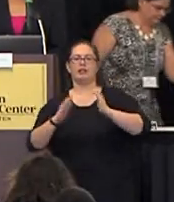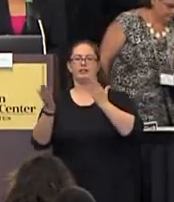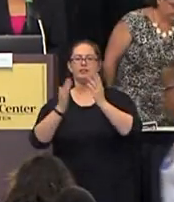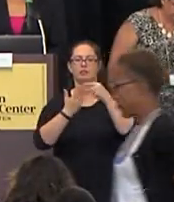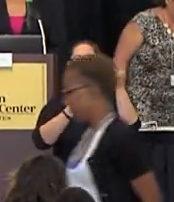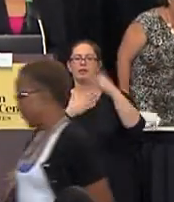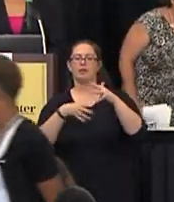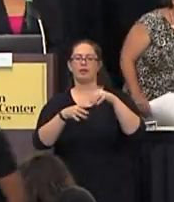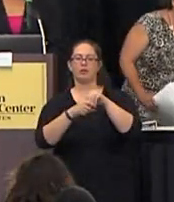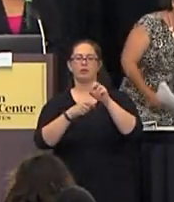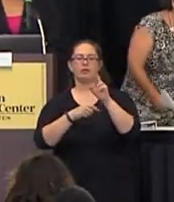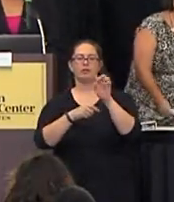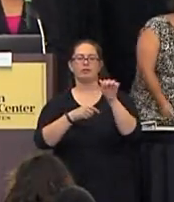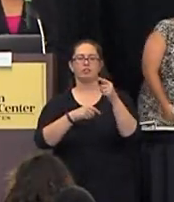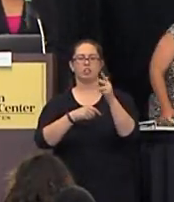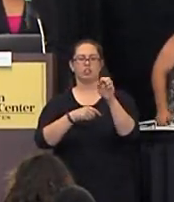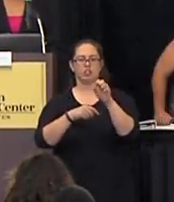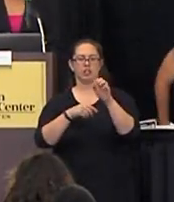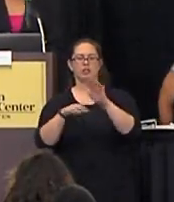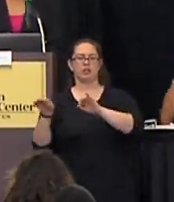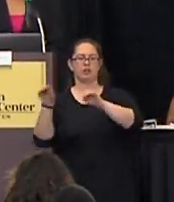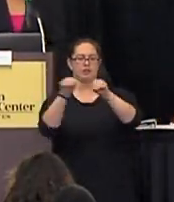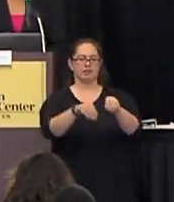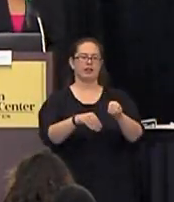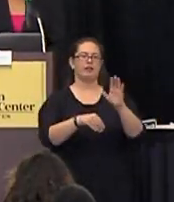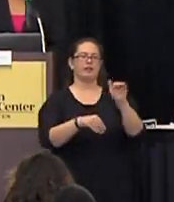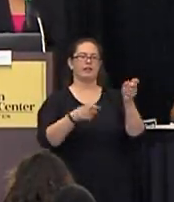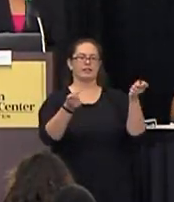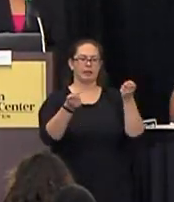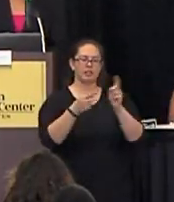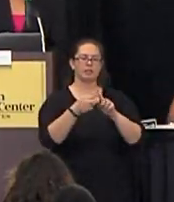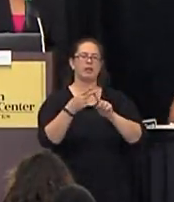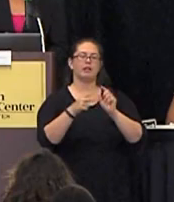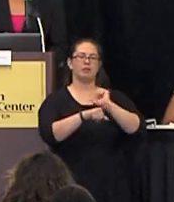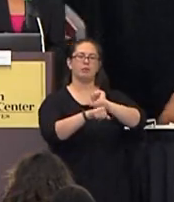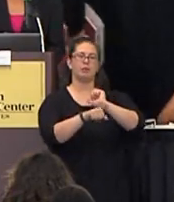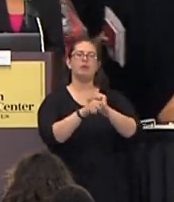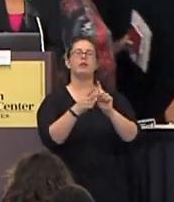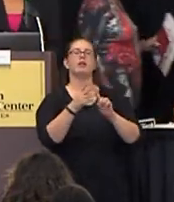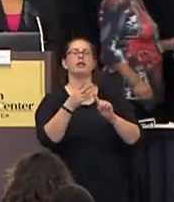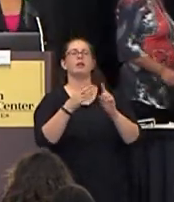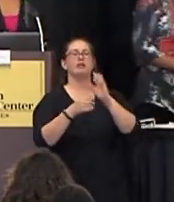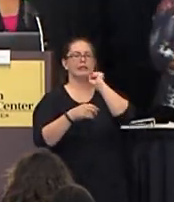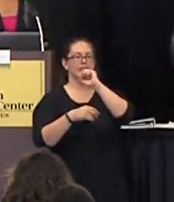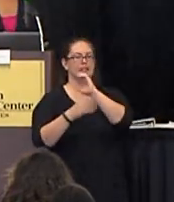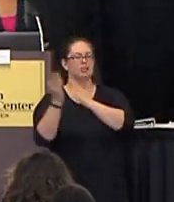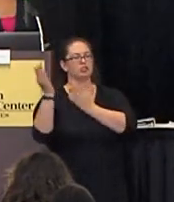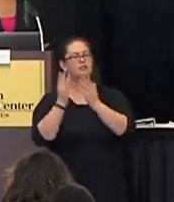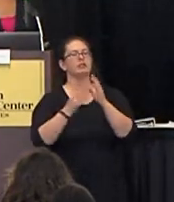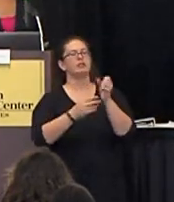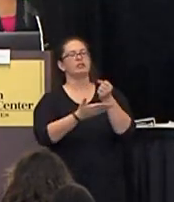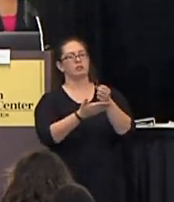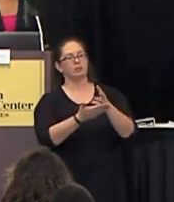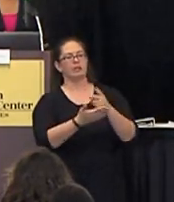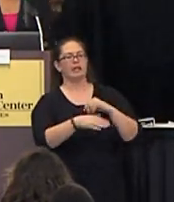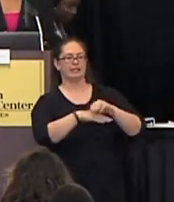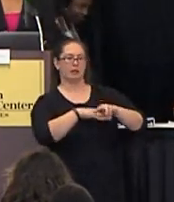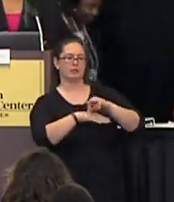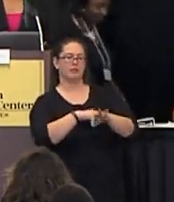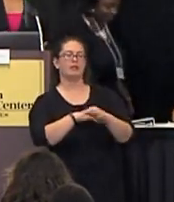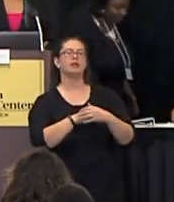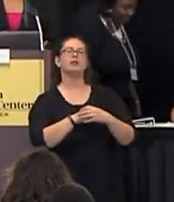including refugee resettlement case management employment and senior services social work and counseling